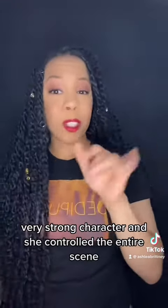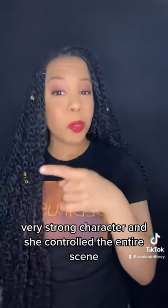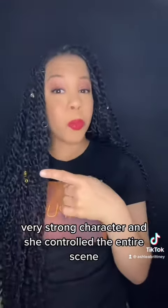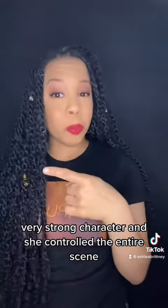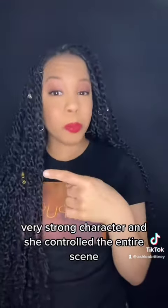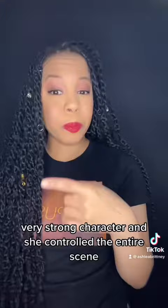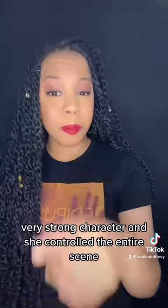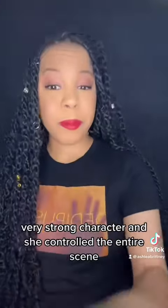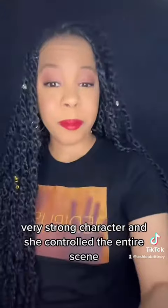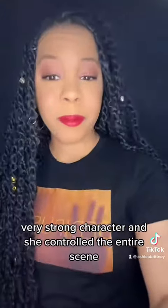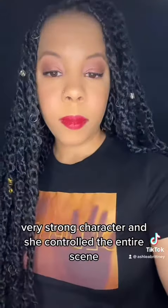controlled the entire scene.